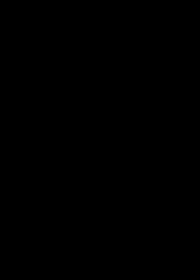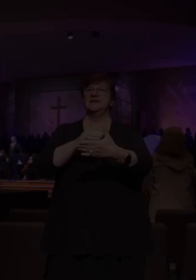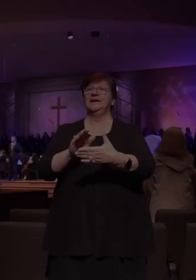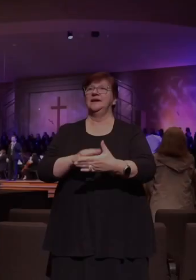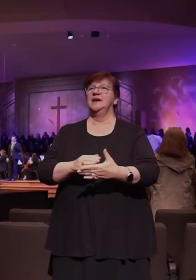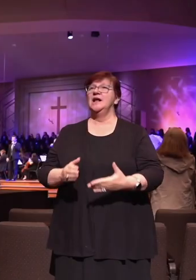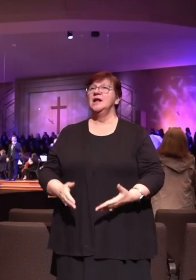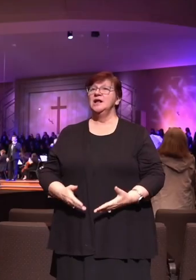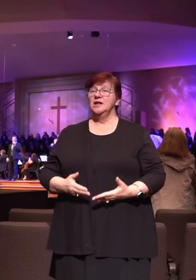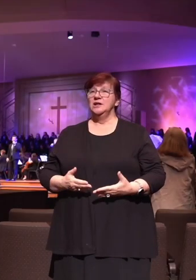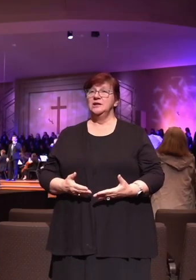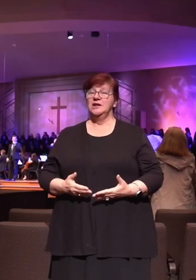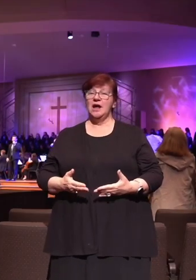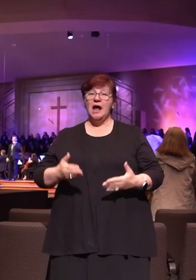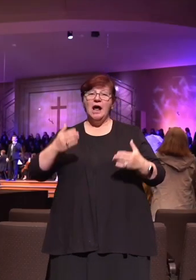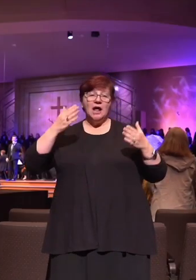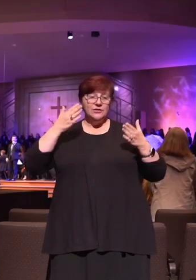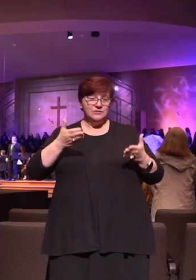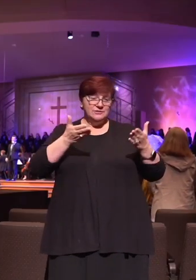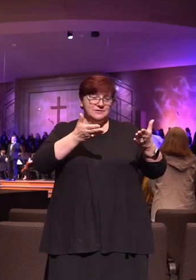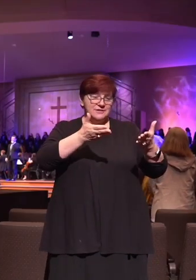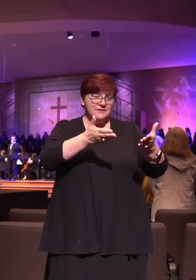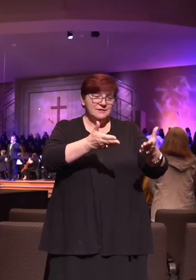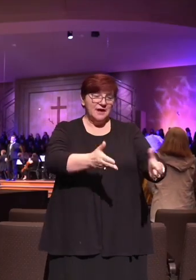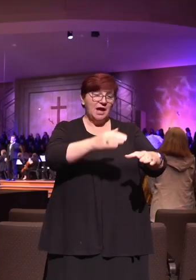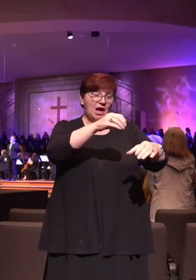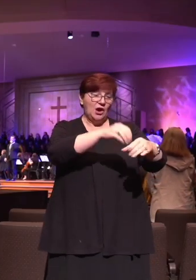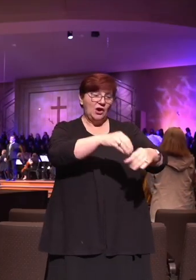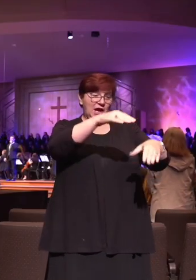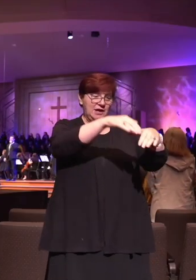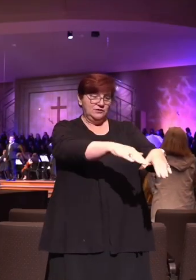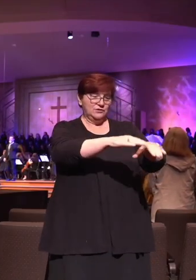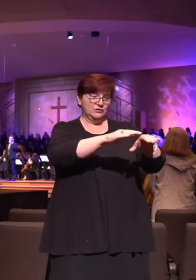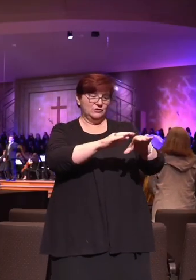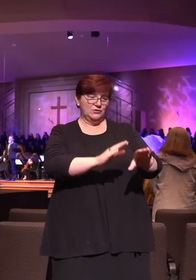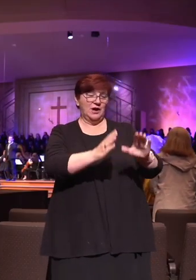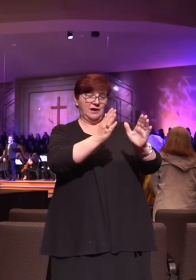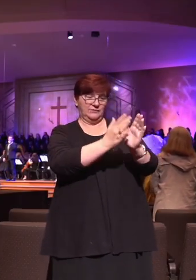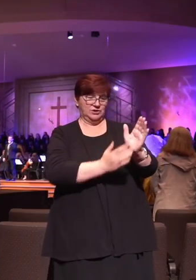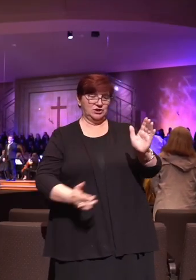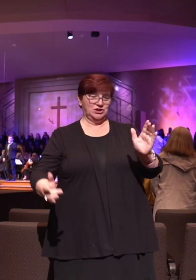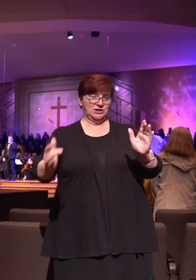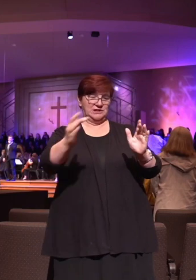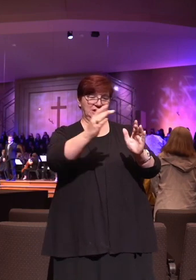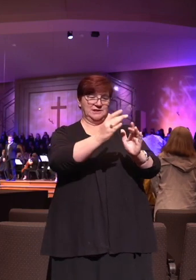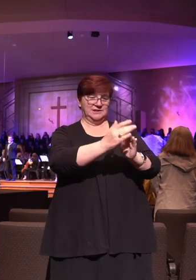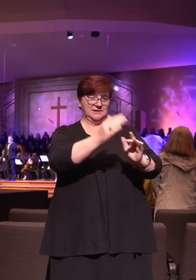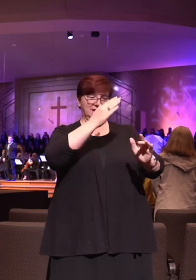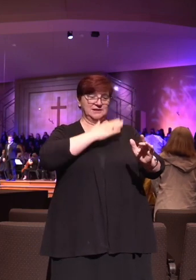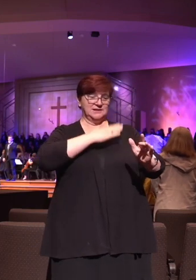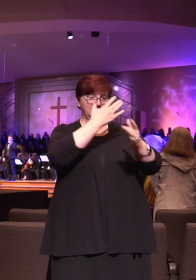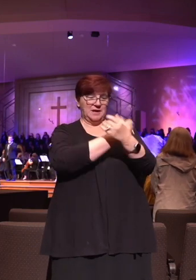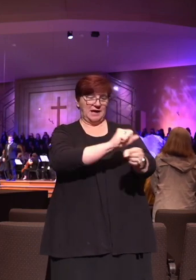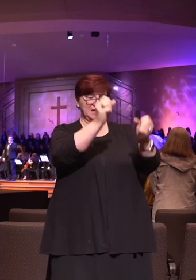Low in the grave he lay, Jesus my